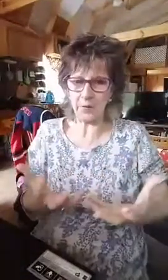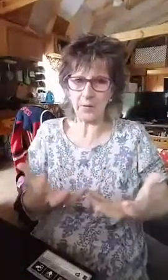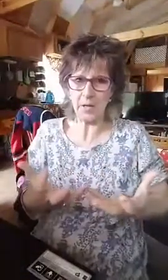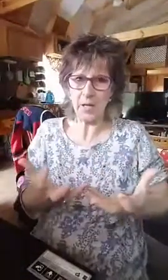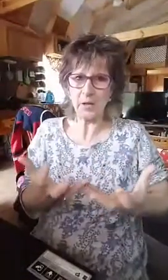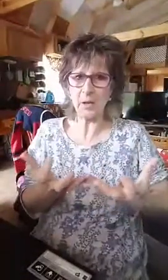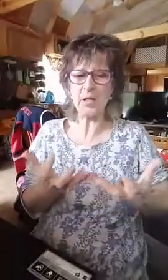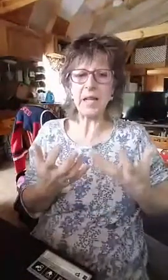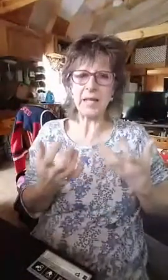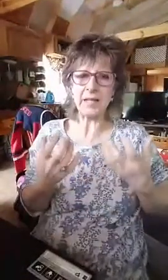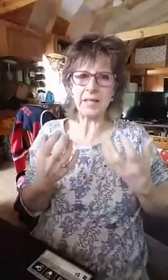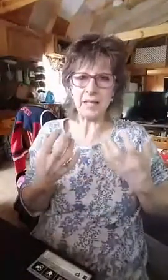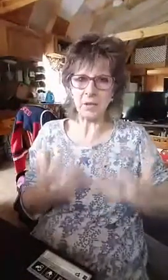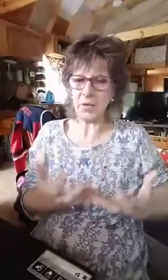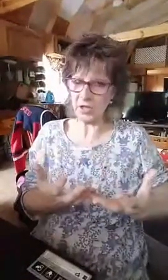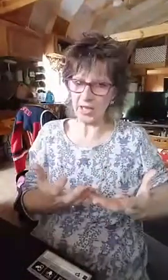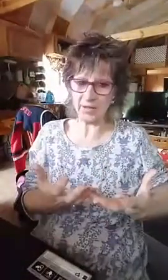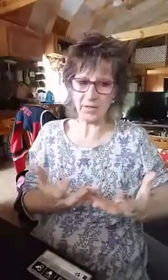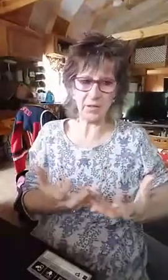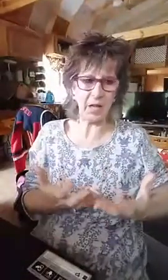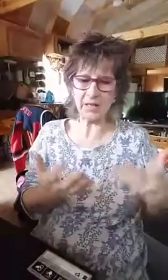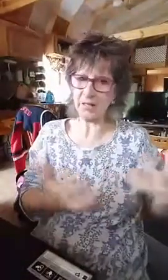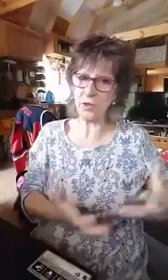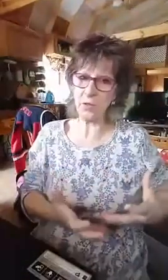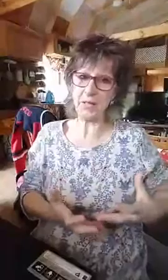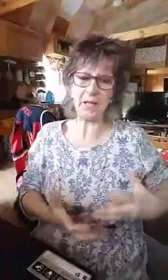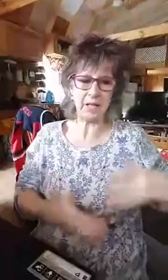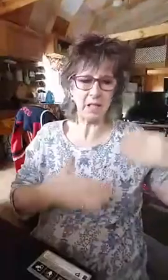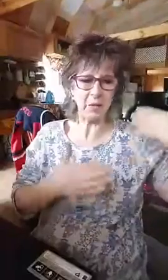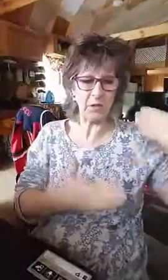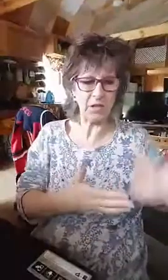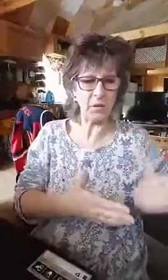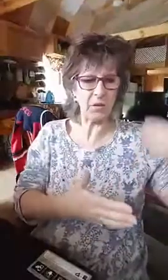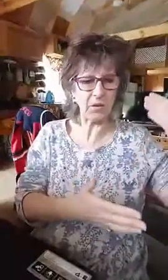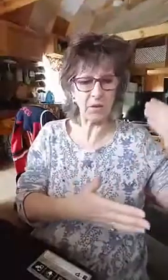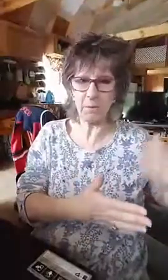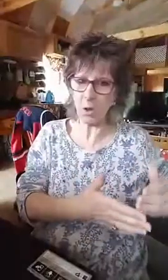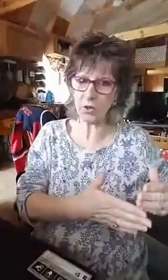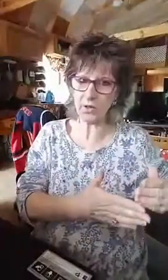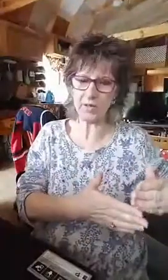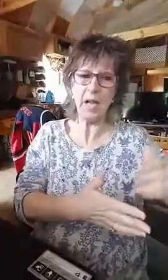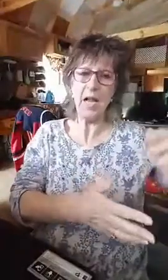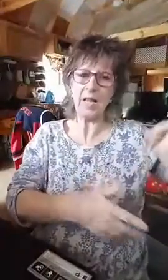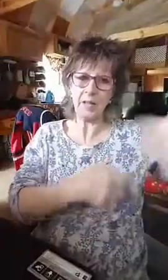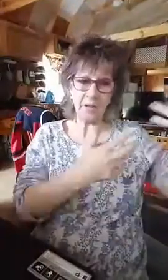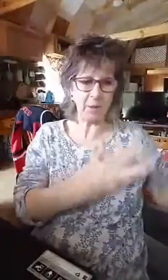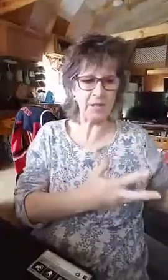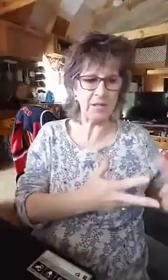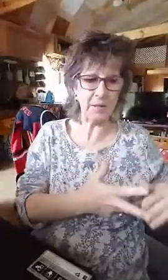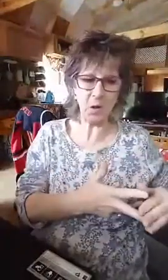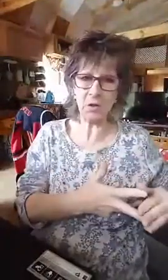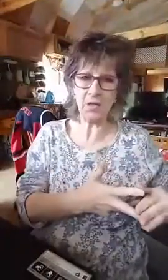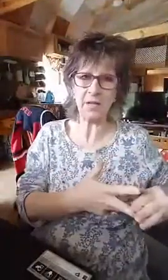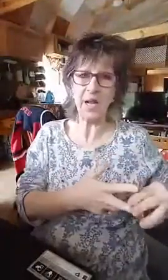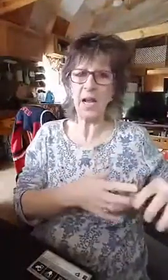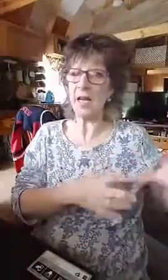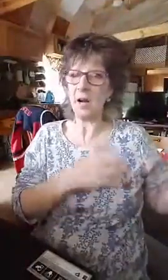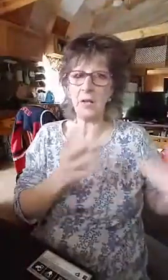in order to get the situation answered. So God showed me that if you deal with your emotions and the other person's emotions and all they're